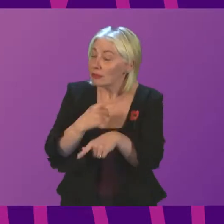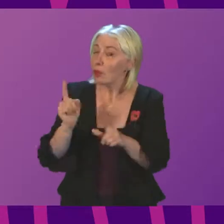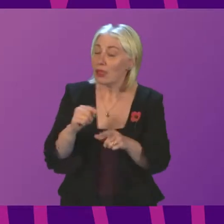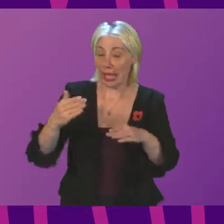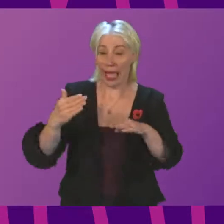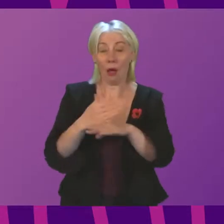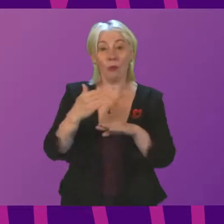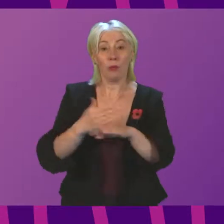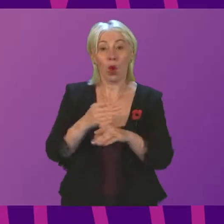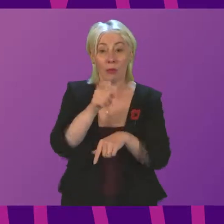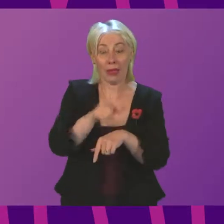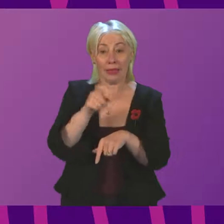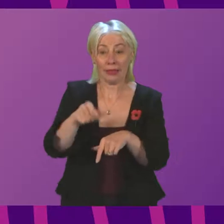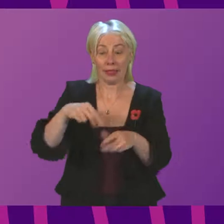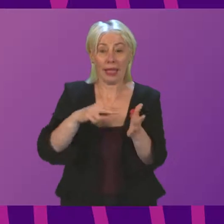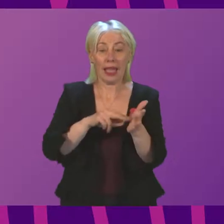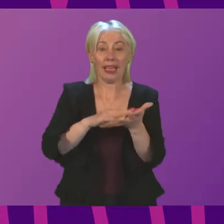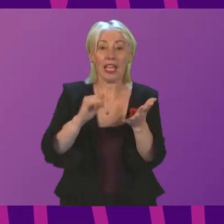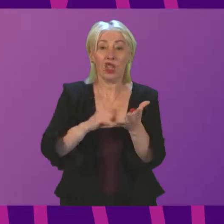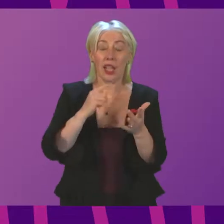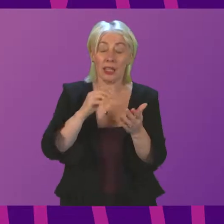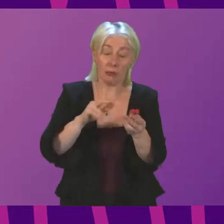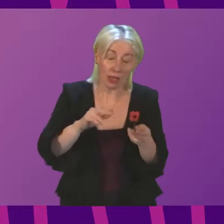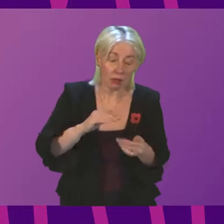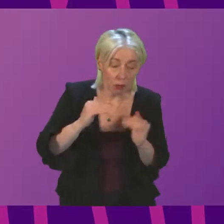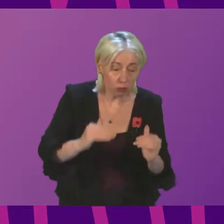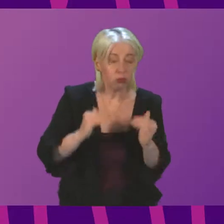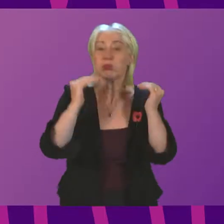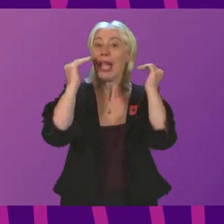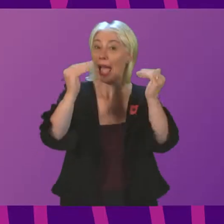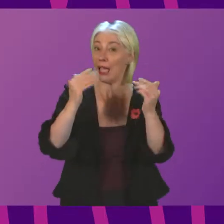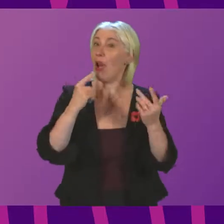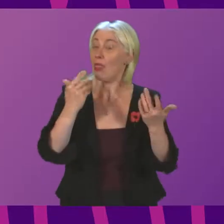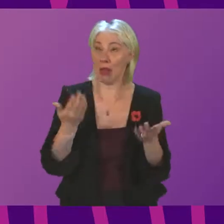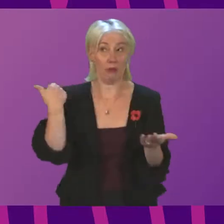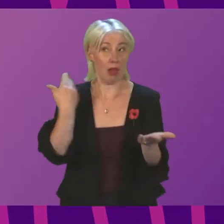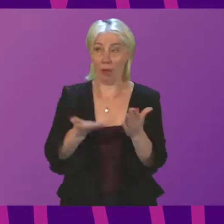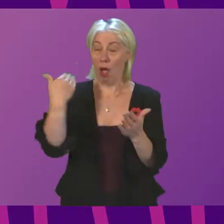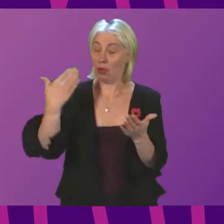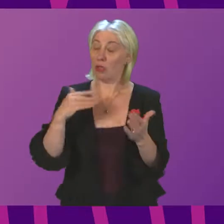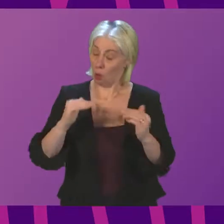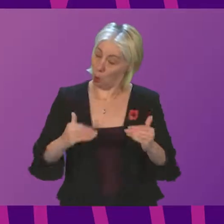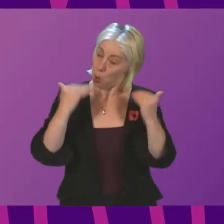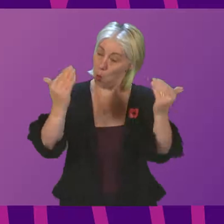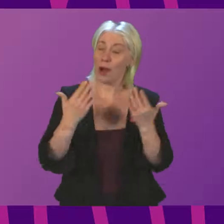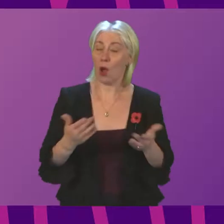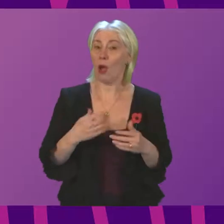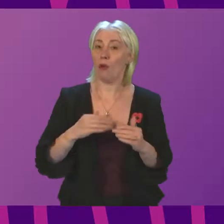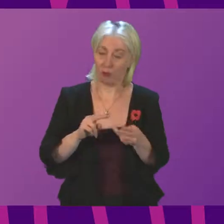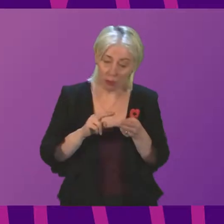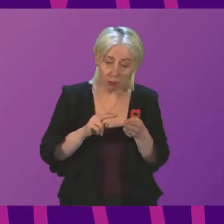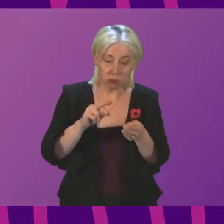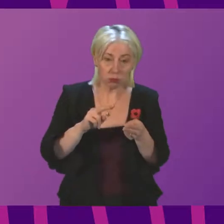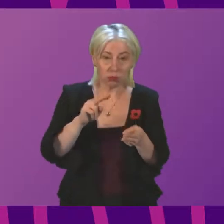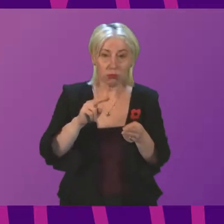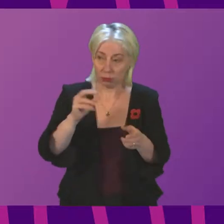Employment in the National Health Service has never been higher than it is today. There has been a consistent increase in